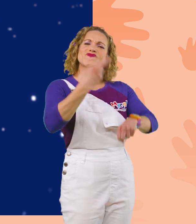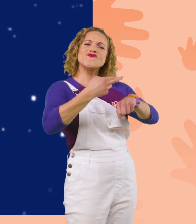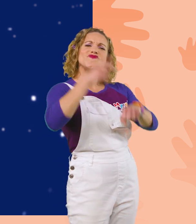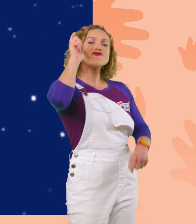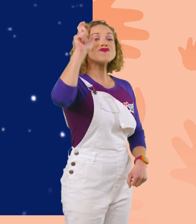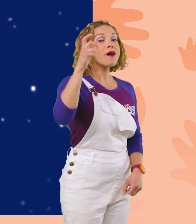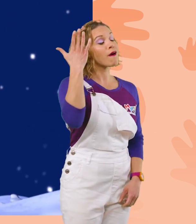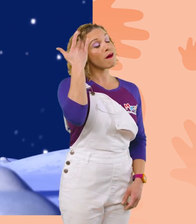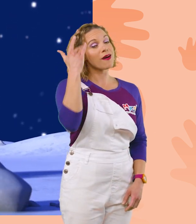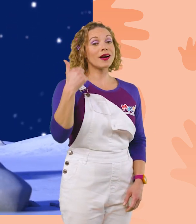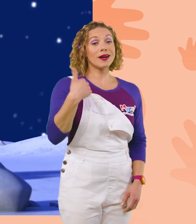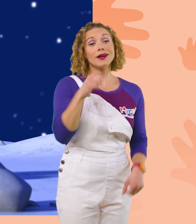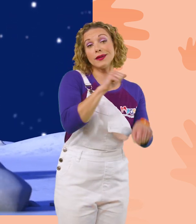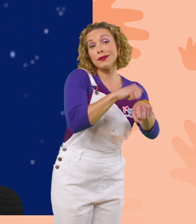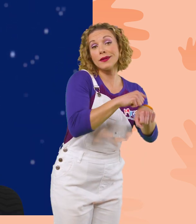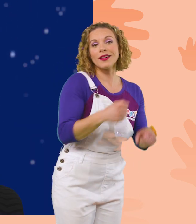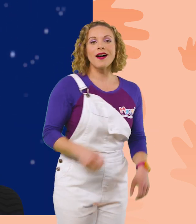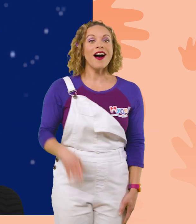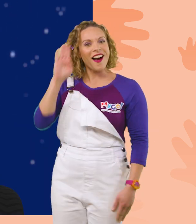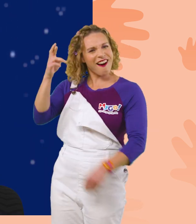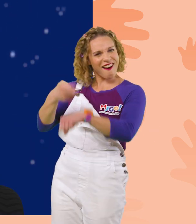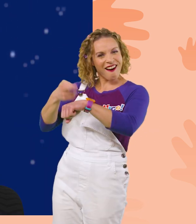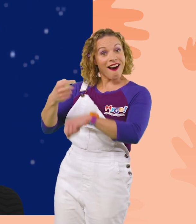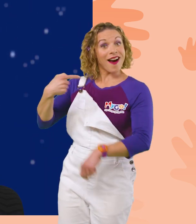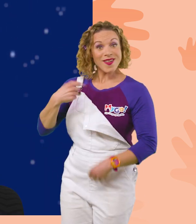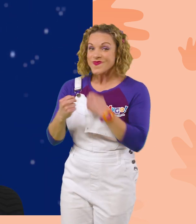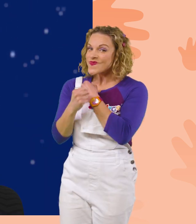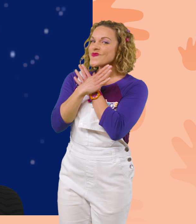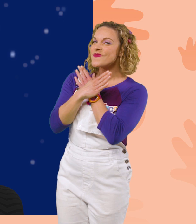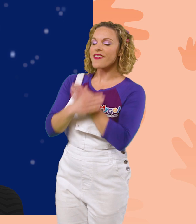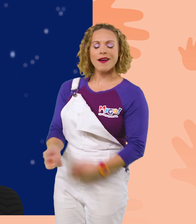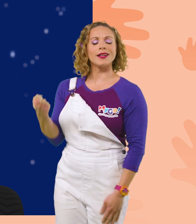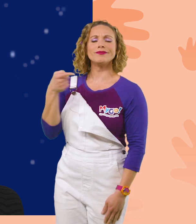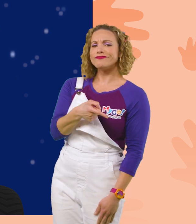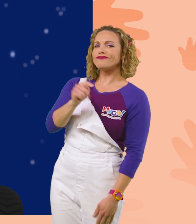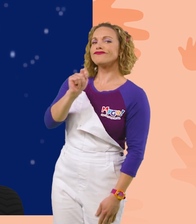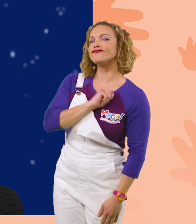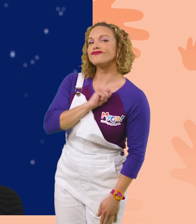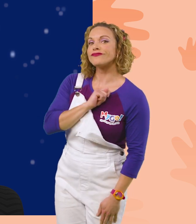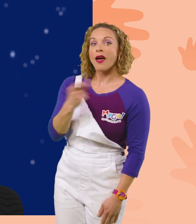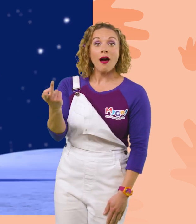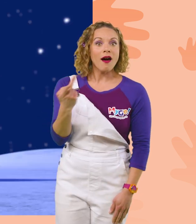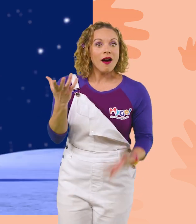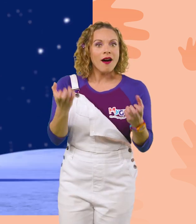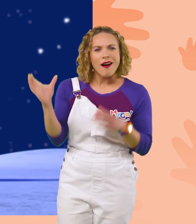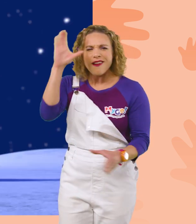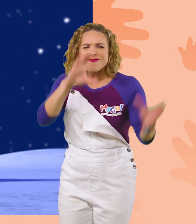Rock because, uh, I'm a rock. Hey, Rocky! It's me, Blippi, and this is Tabs. We're here to